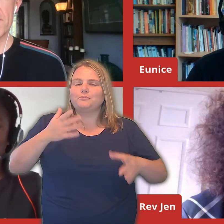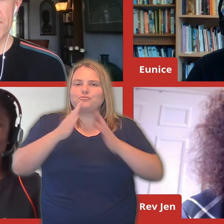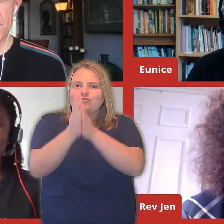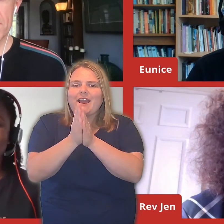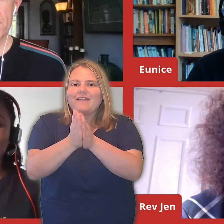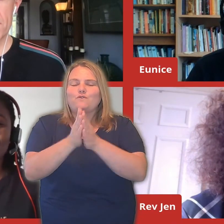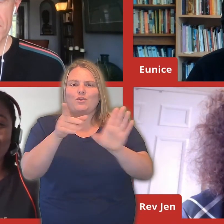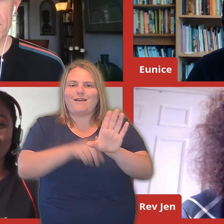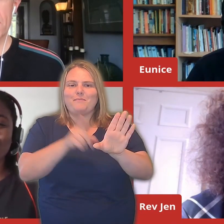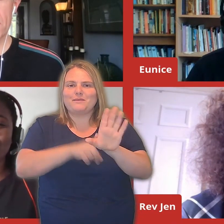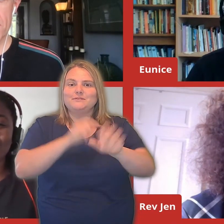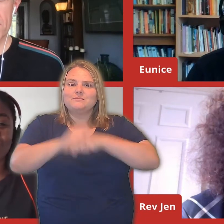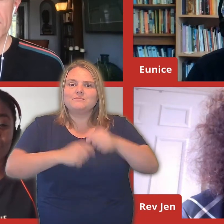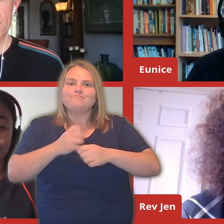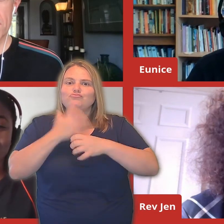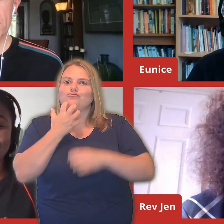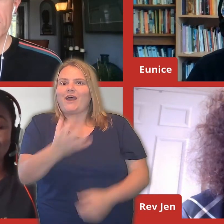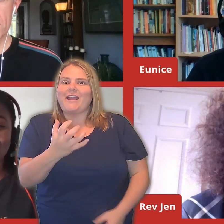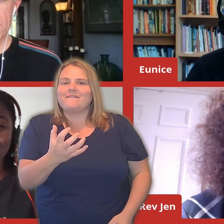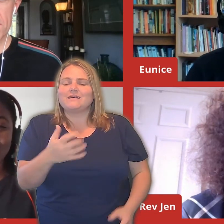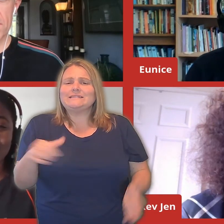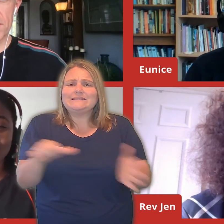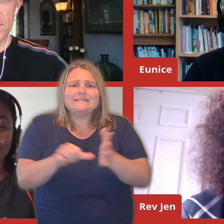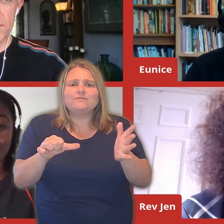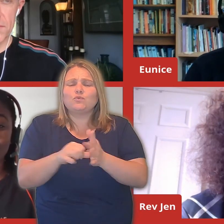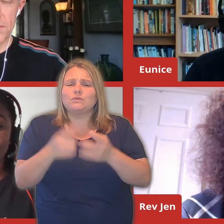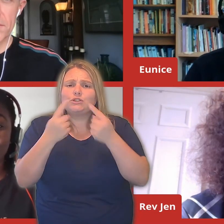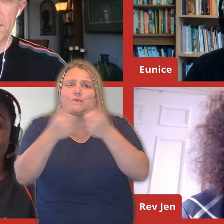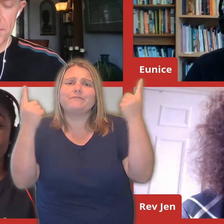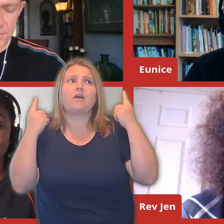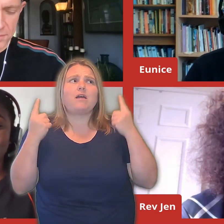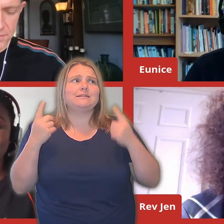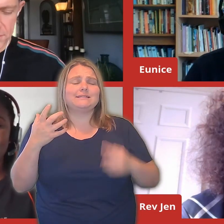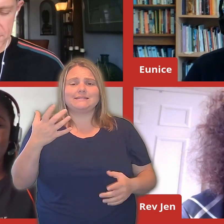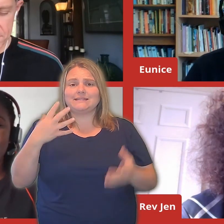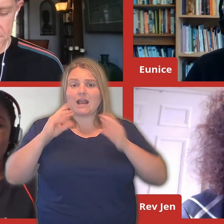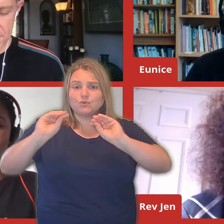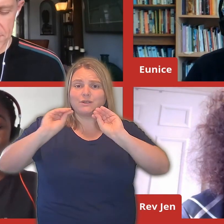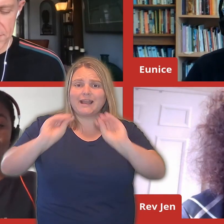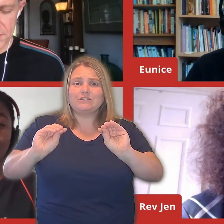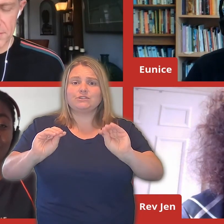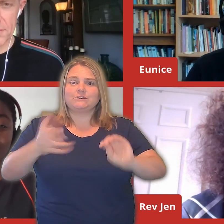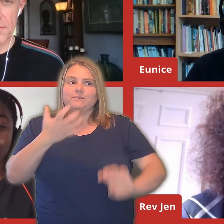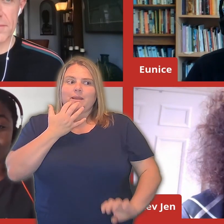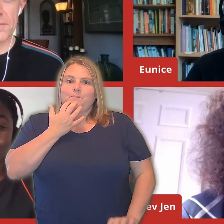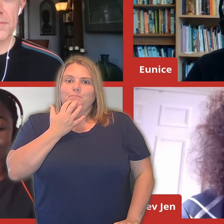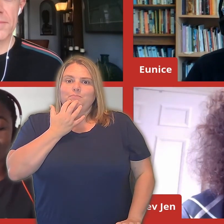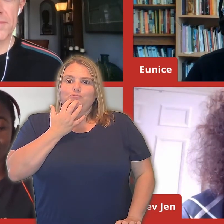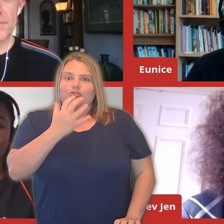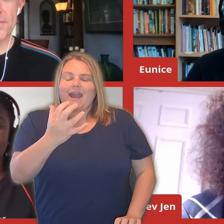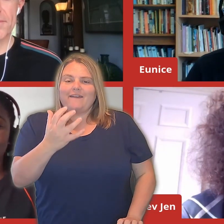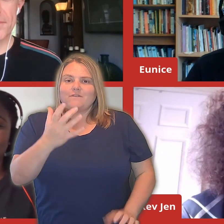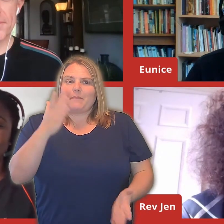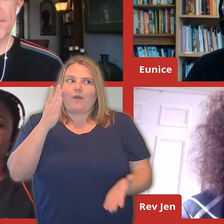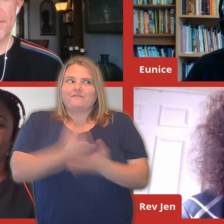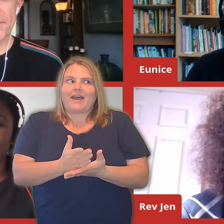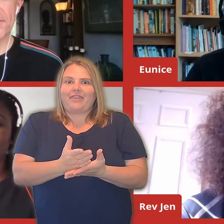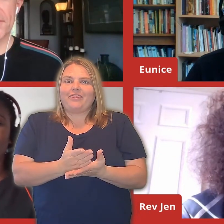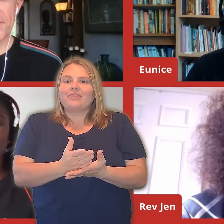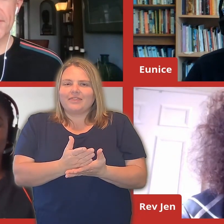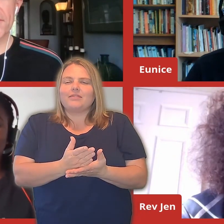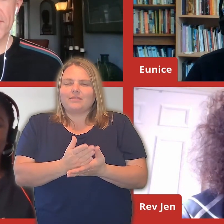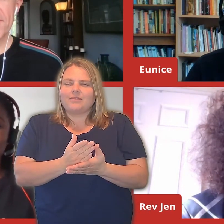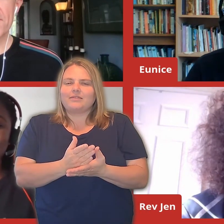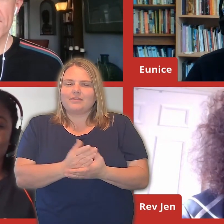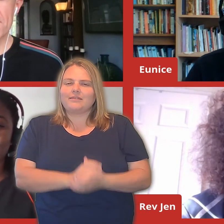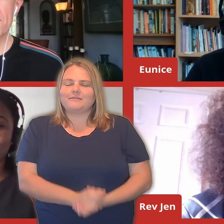really hard sometimes in the spaces of university and education to be bold about your faith. And I would love praying for that and for all the young people who